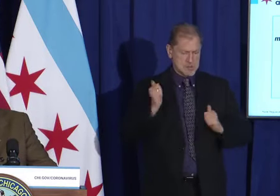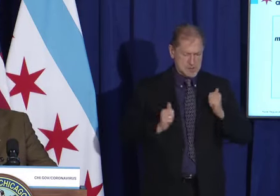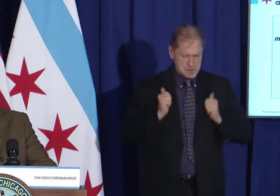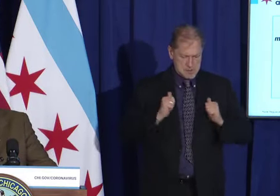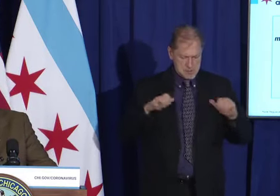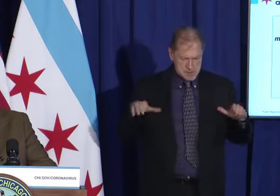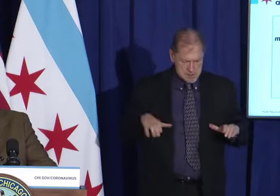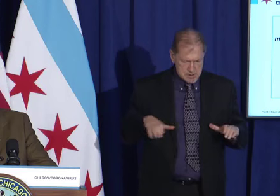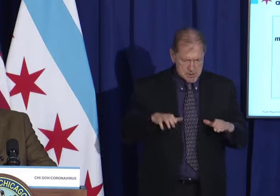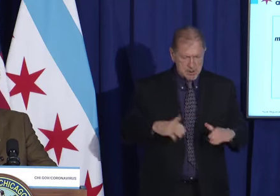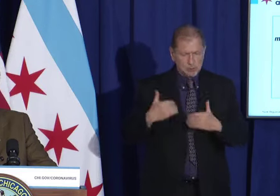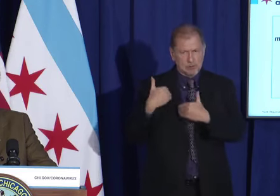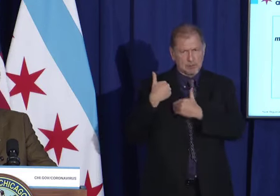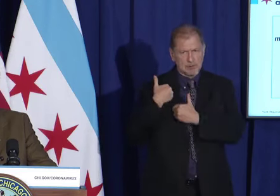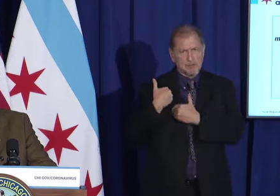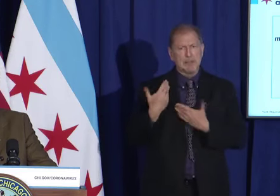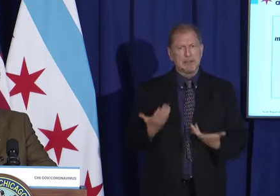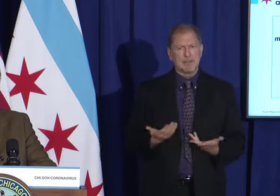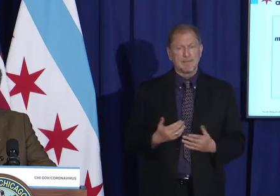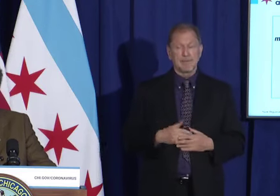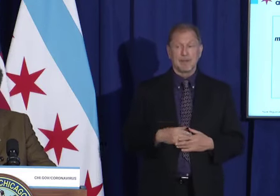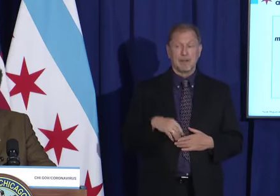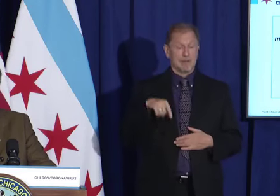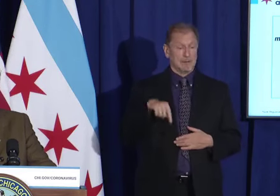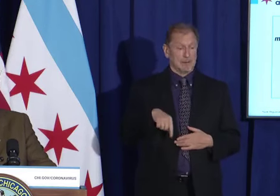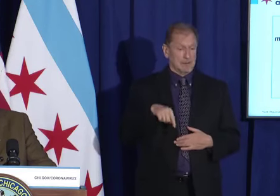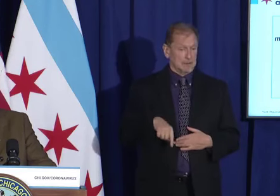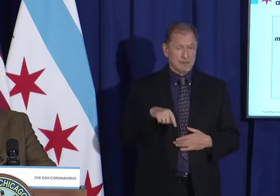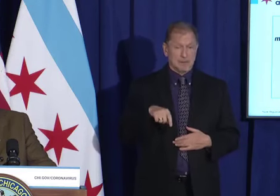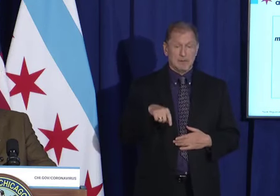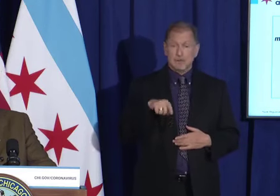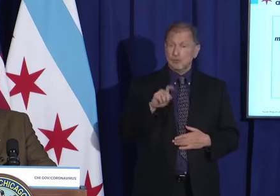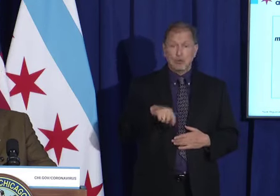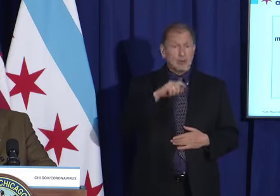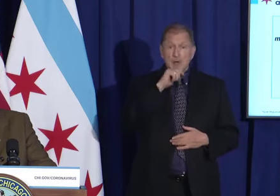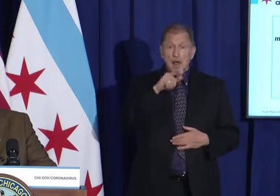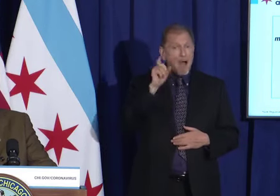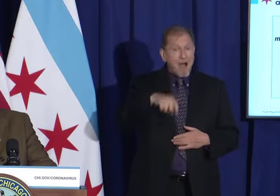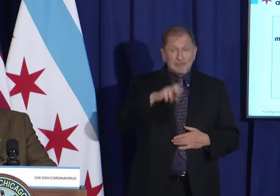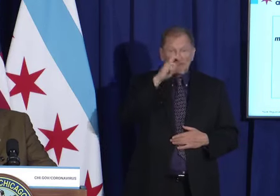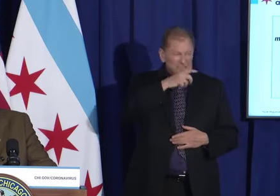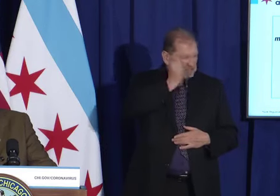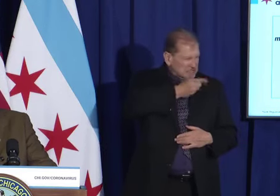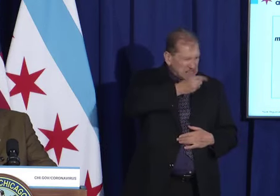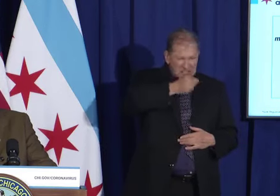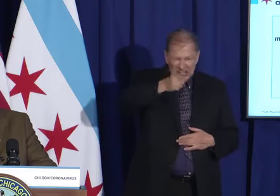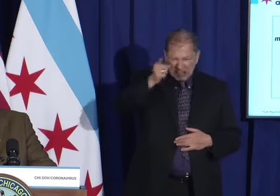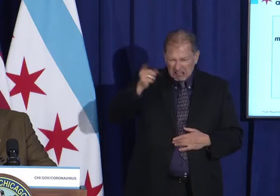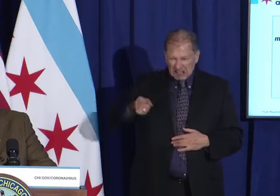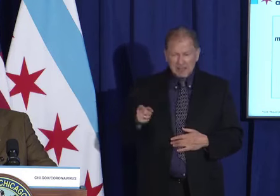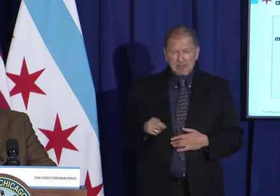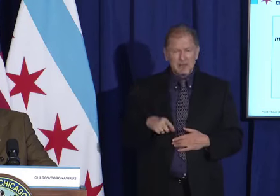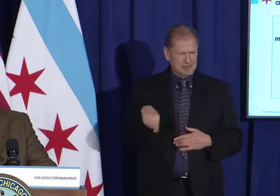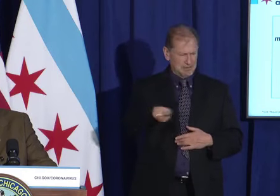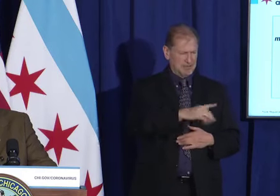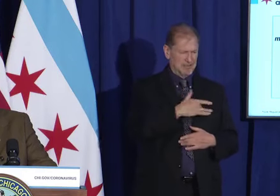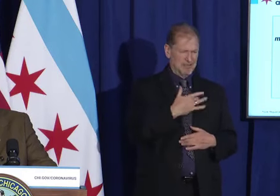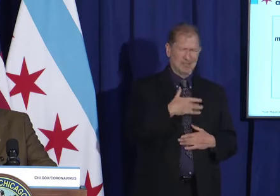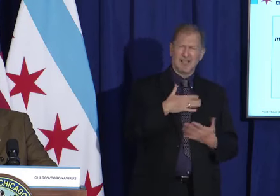Now, we don't want to have to go down that route. And we shouldn't have to go down that route. Because we know that people are already suffering.